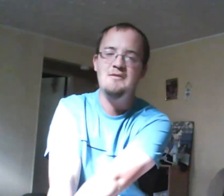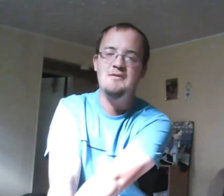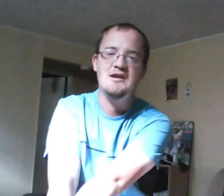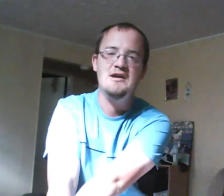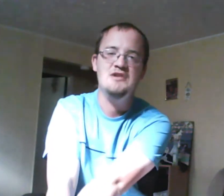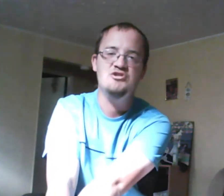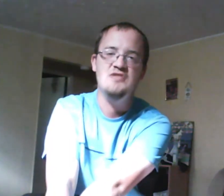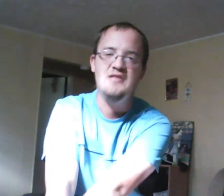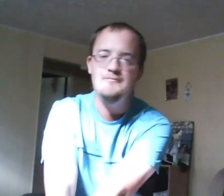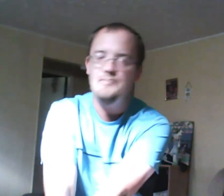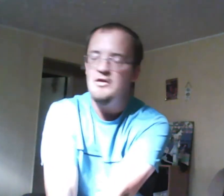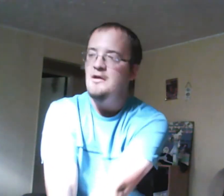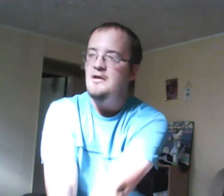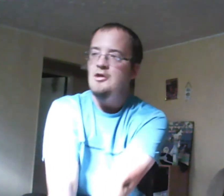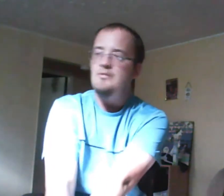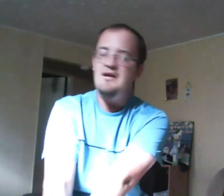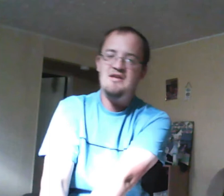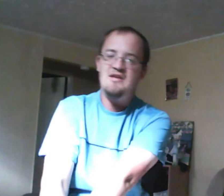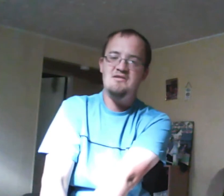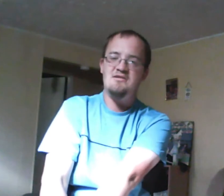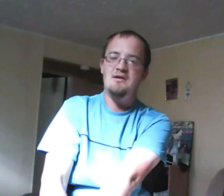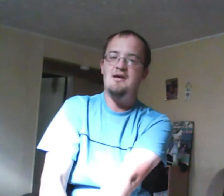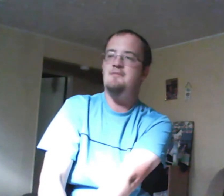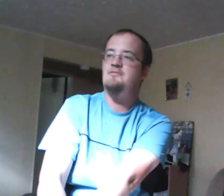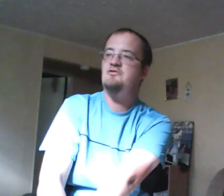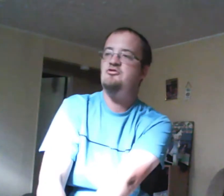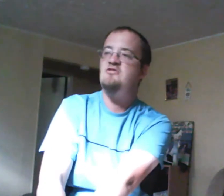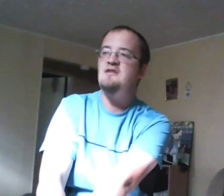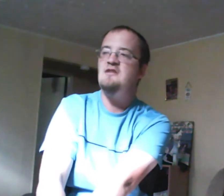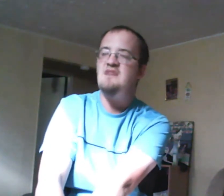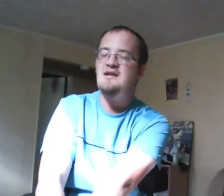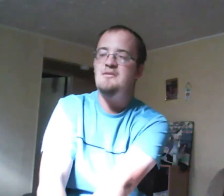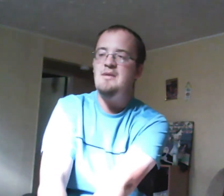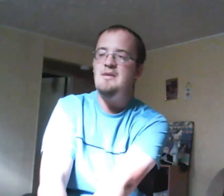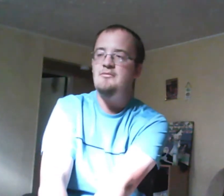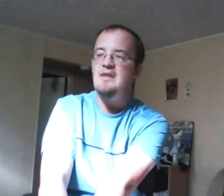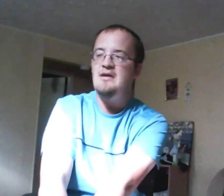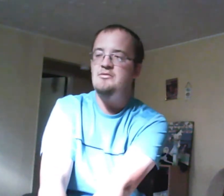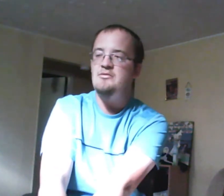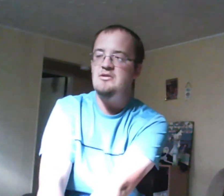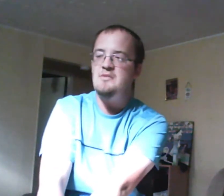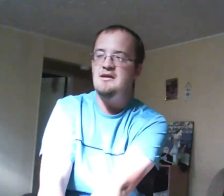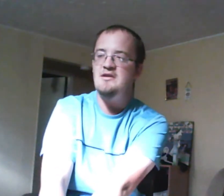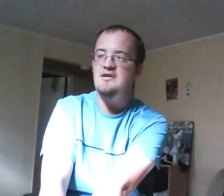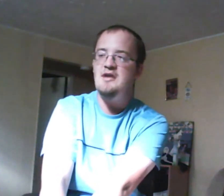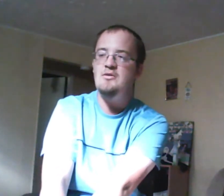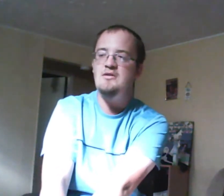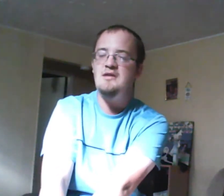Canadian shield did that but as is Tristan understands about Miles saying I don't want to get in way of your